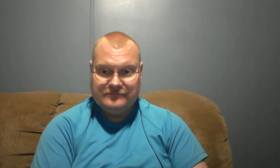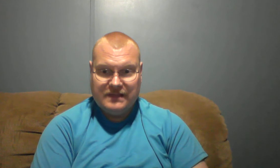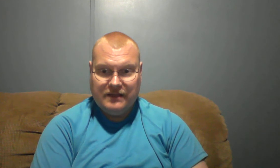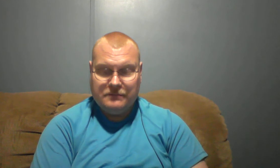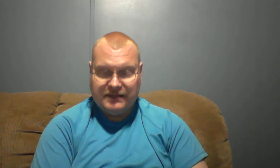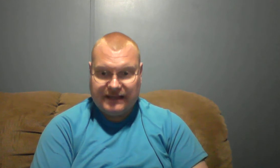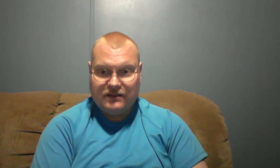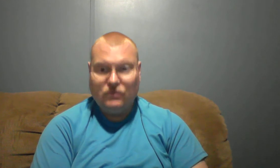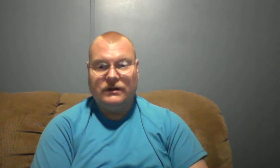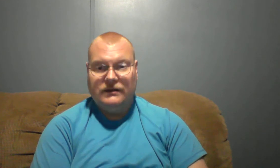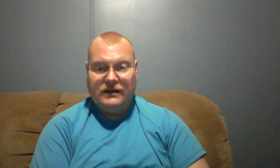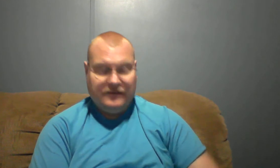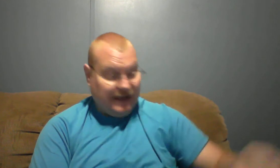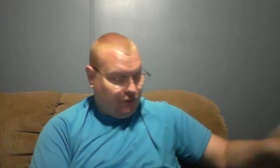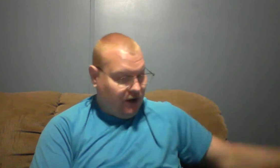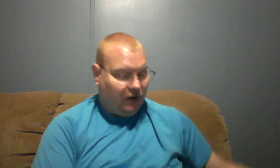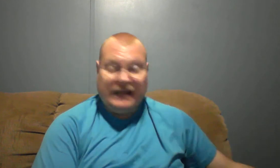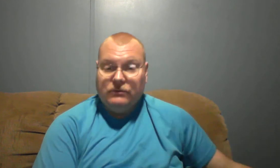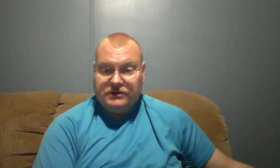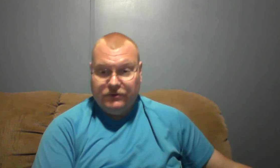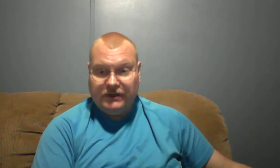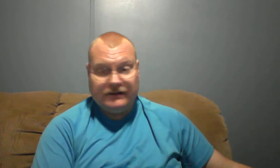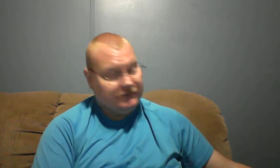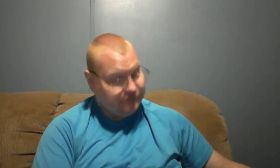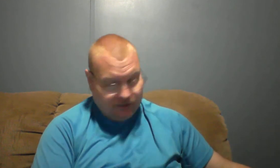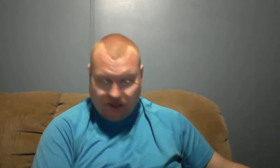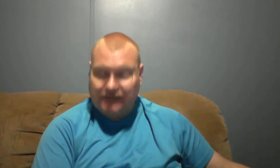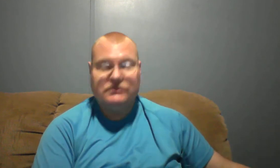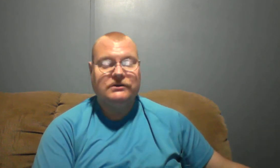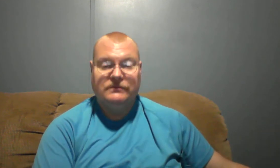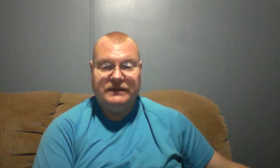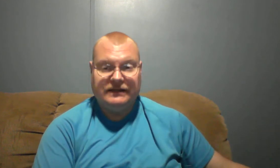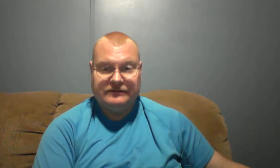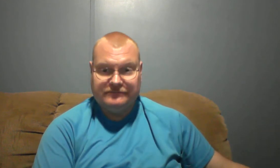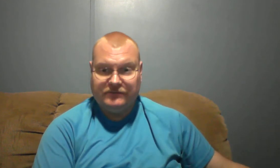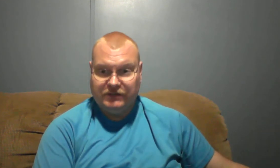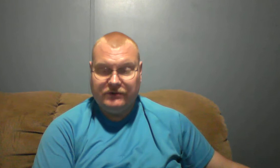but thank the Lord that we are able to we are able to repent if we do that